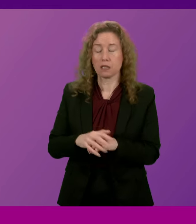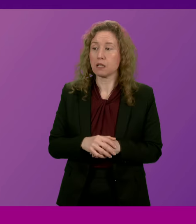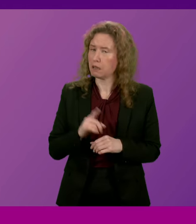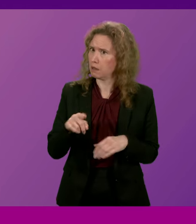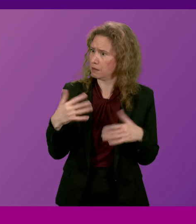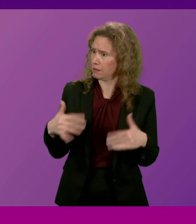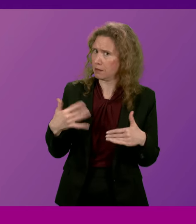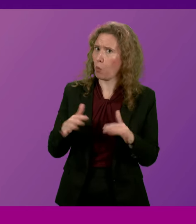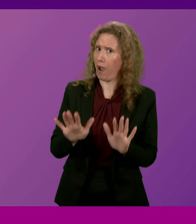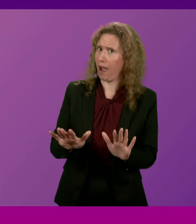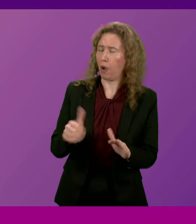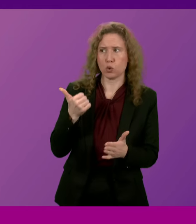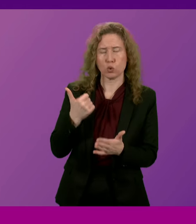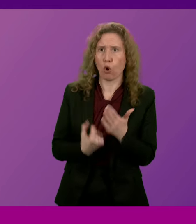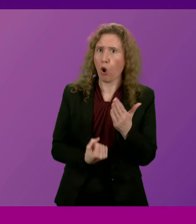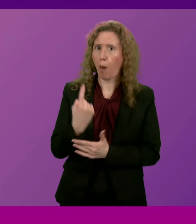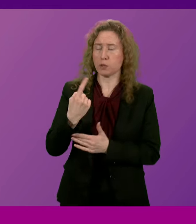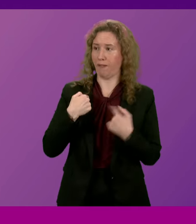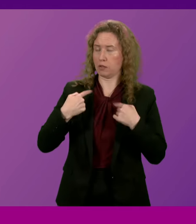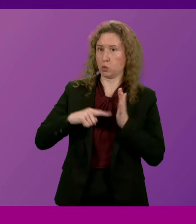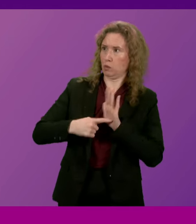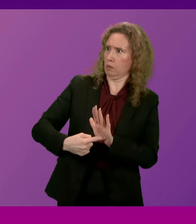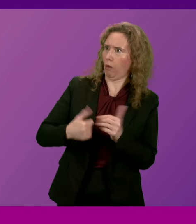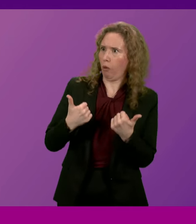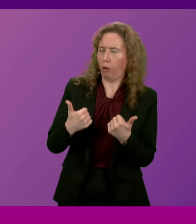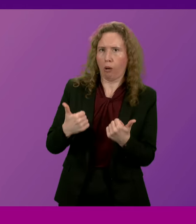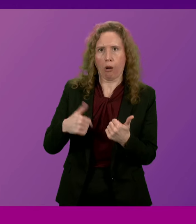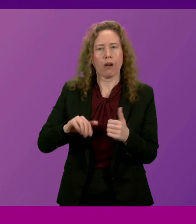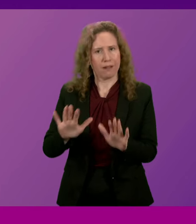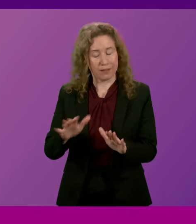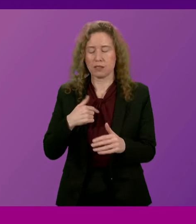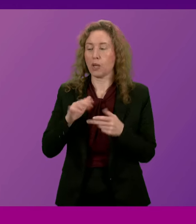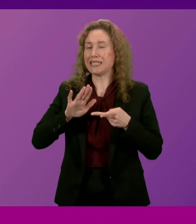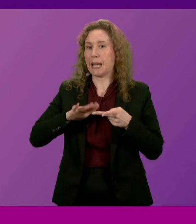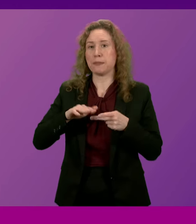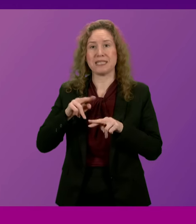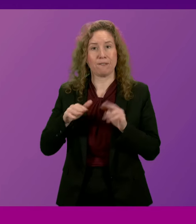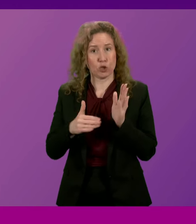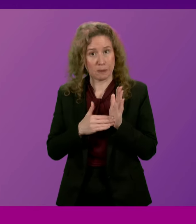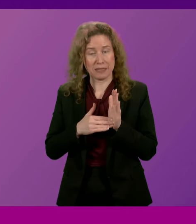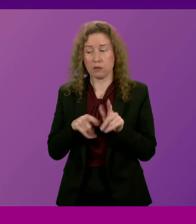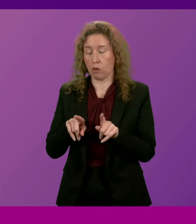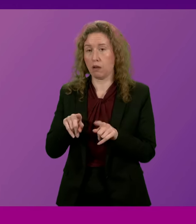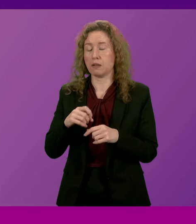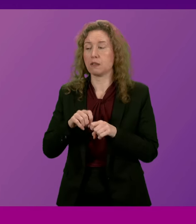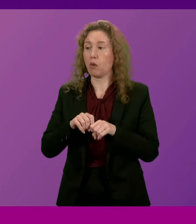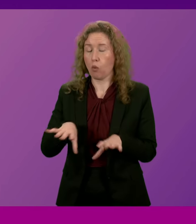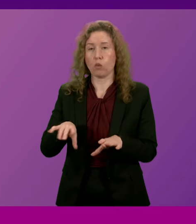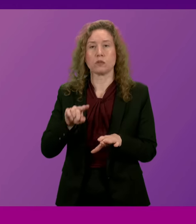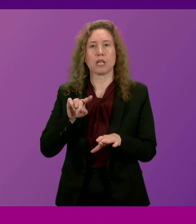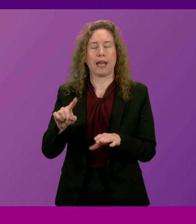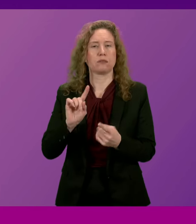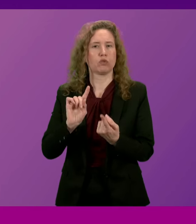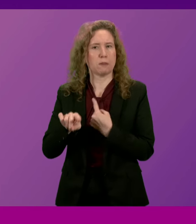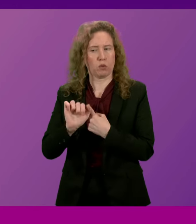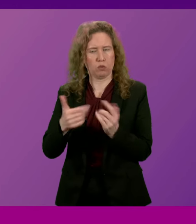tremendous showcase opportunity for the Government to engage with. The Deputy First Minister launched and responded to